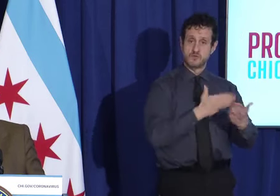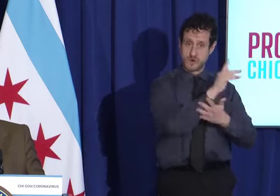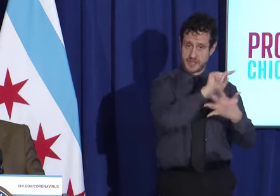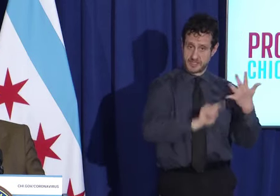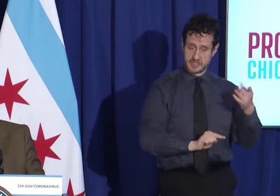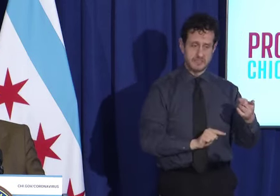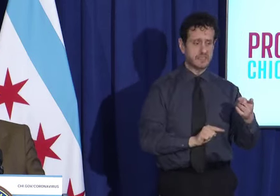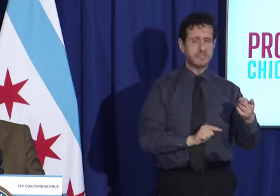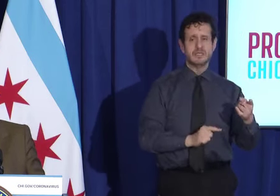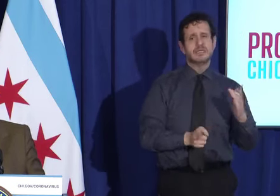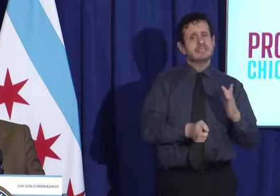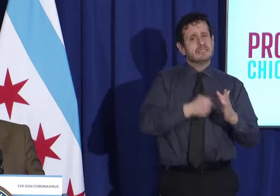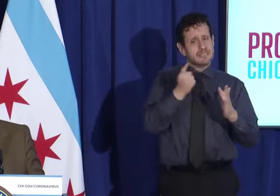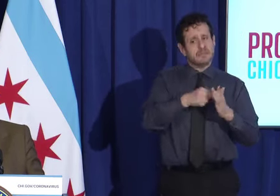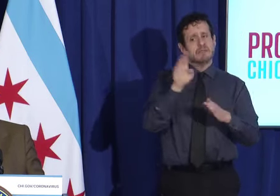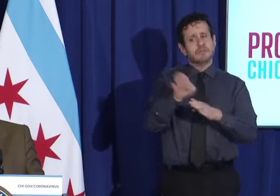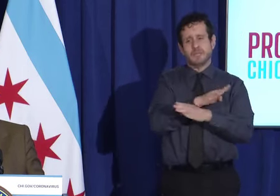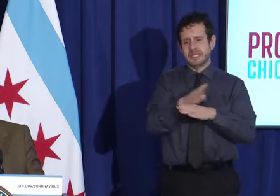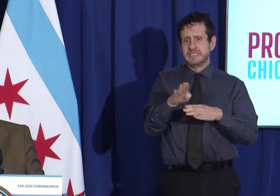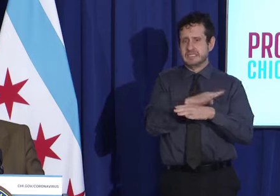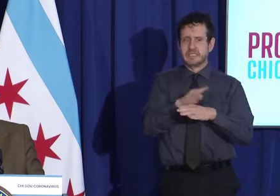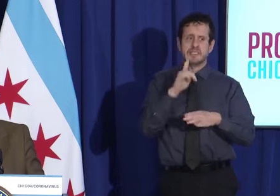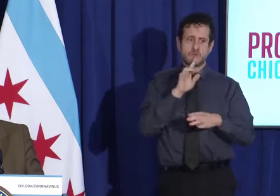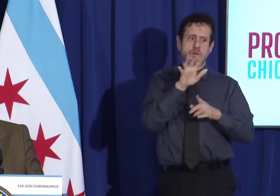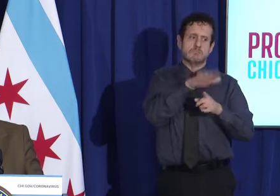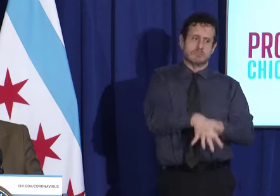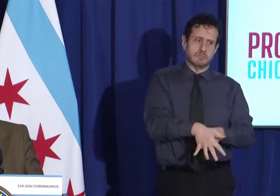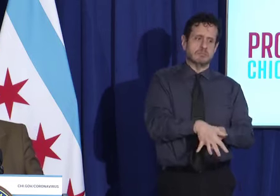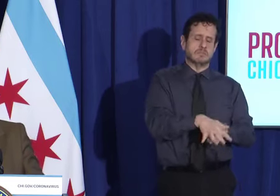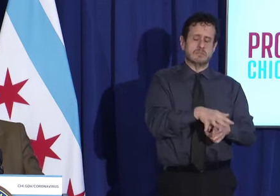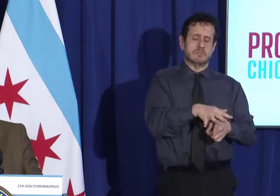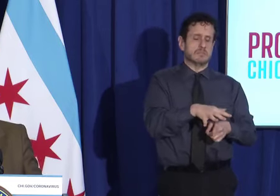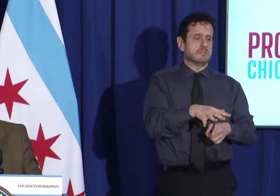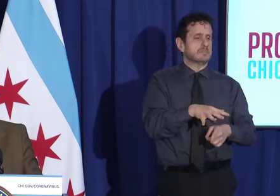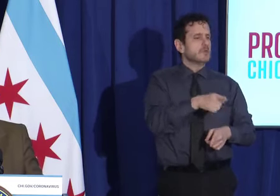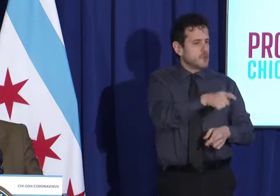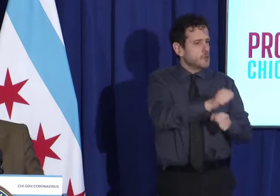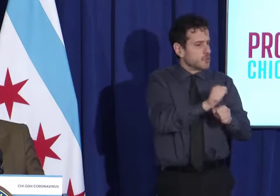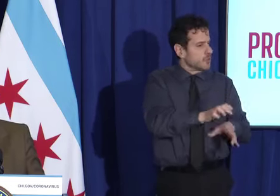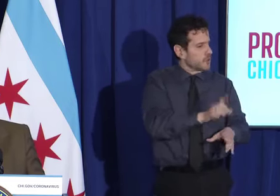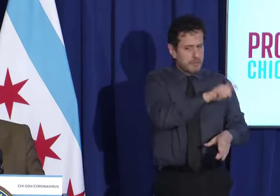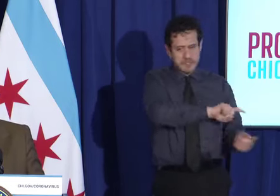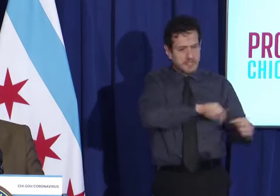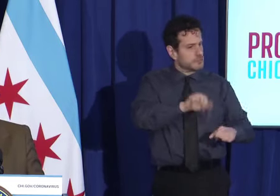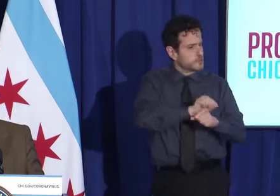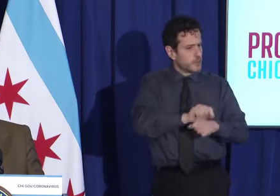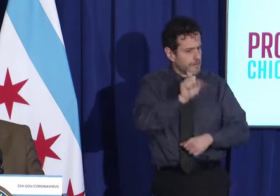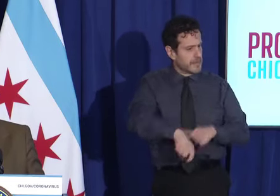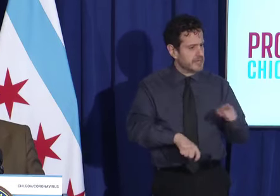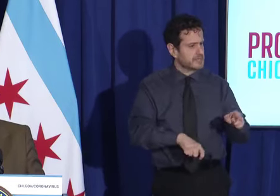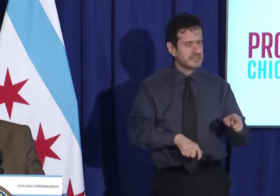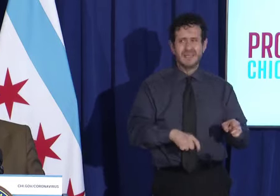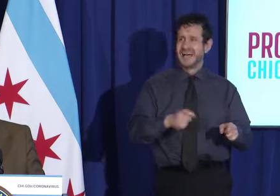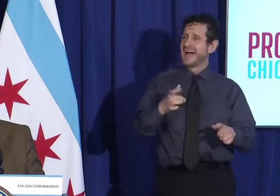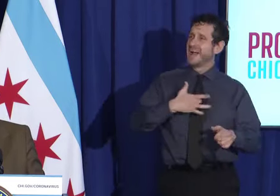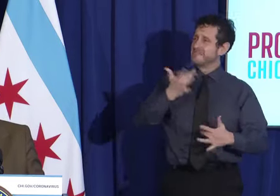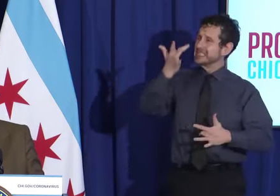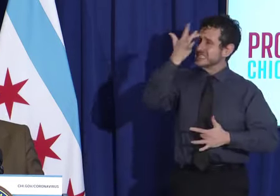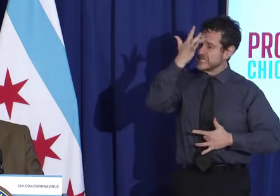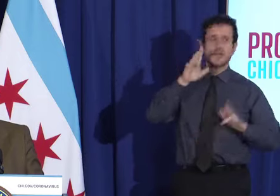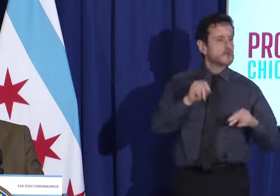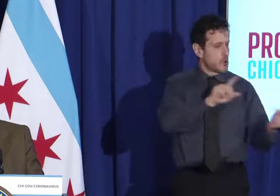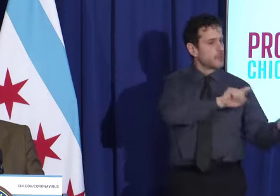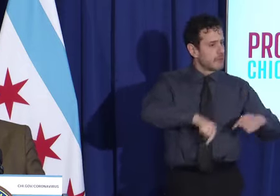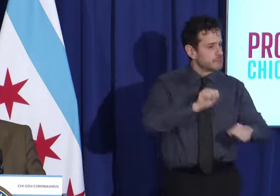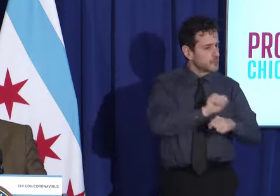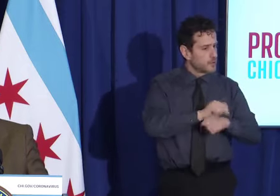sometimes, that employers place on workers to show up, no matter how they're feeling, no matter what the circumstances. We have said from day